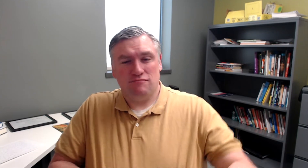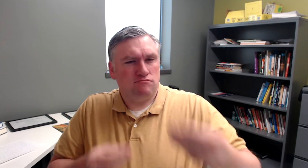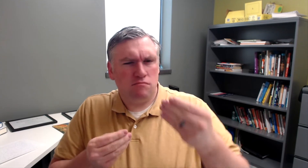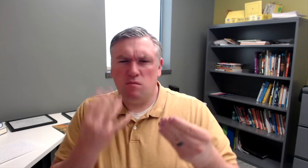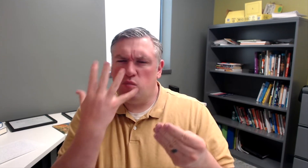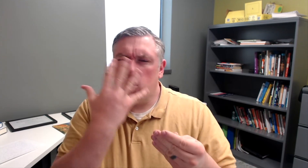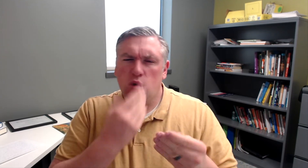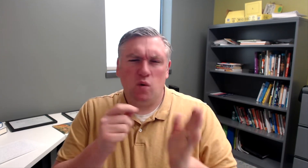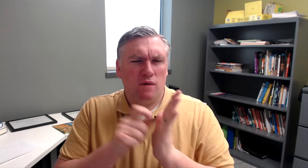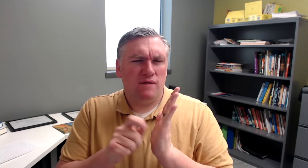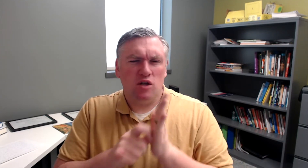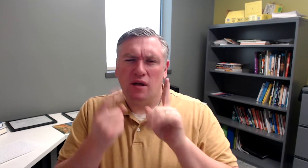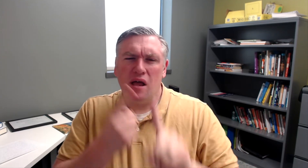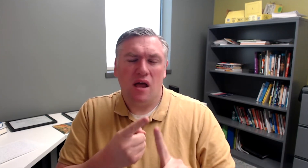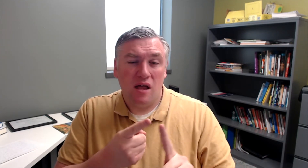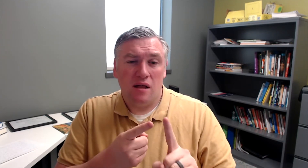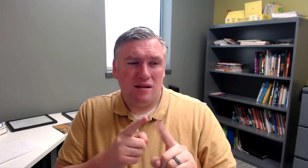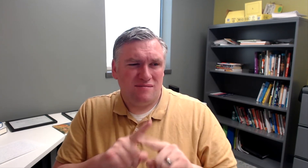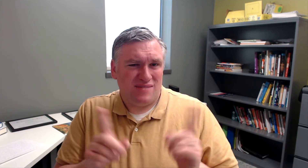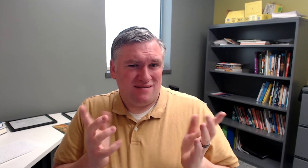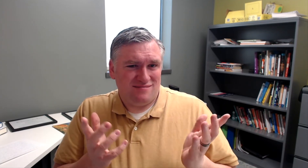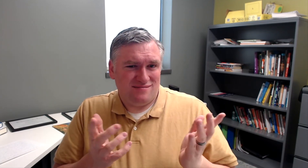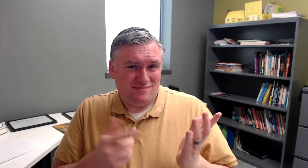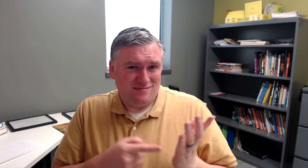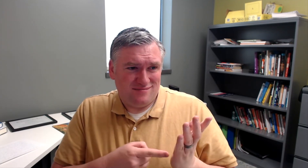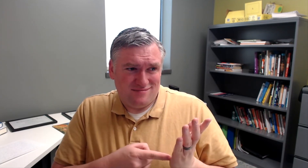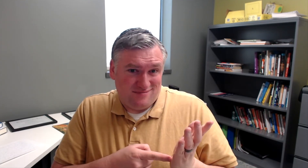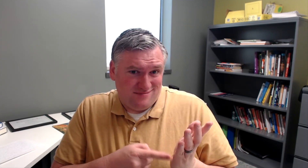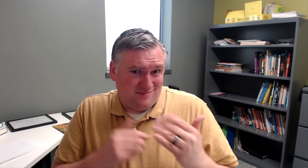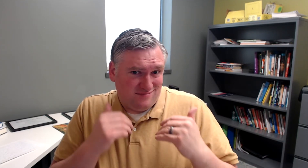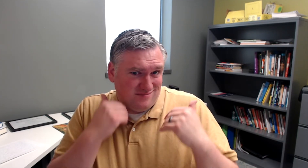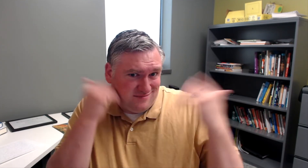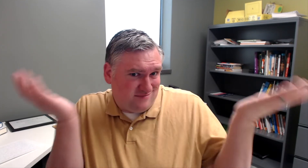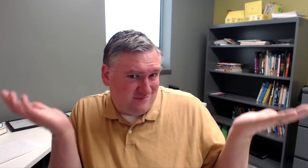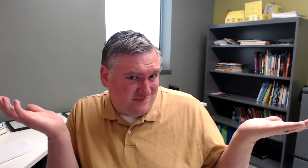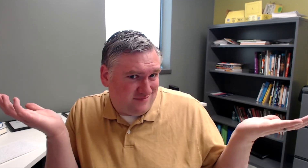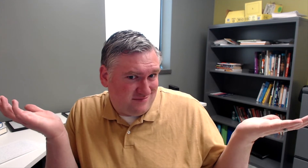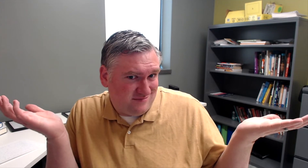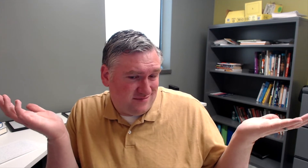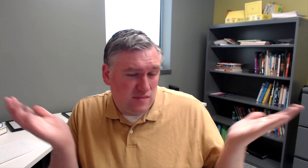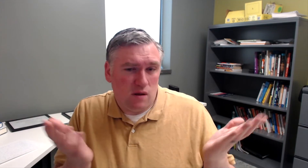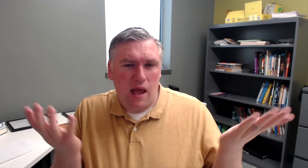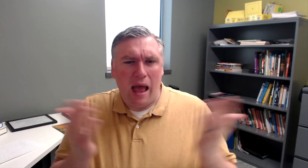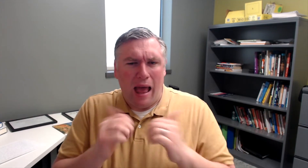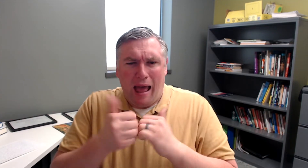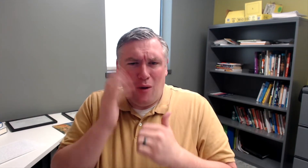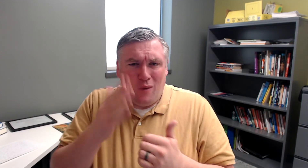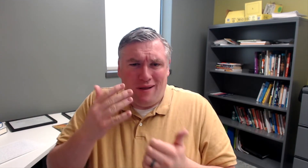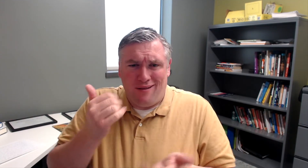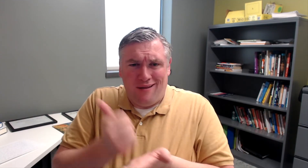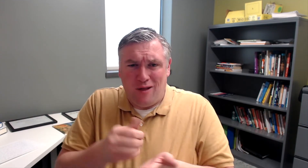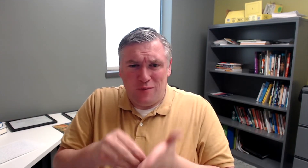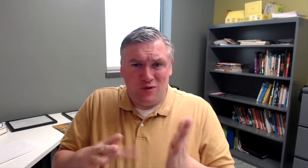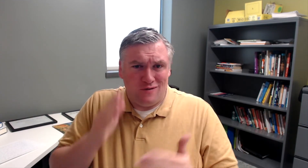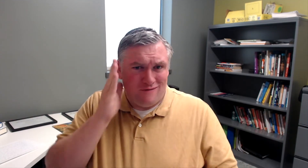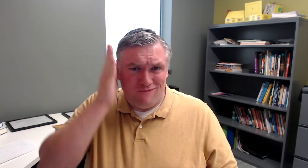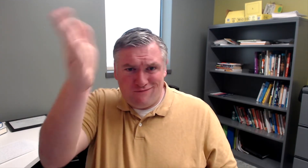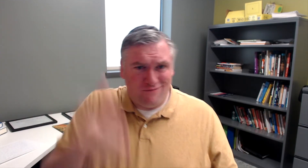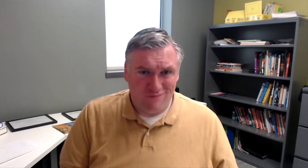Sometimes we write such a beautiful IEP goal, but so what? How will it actually help the